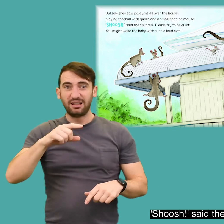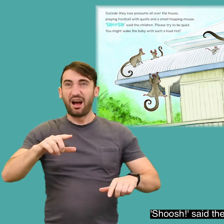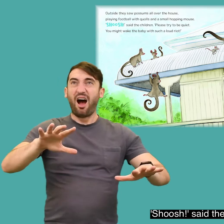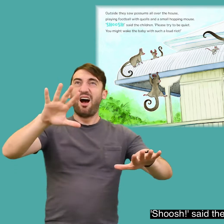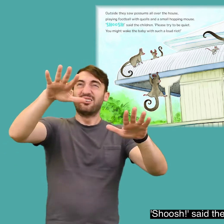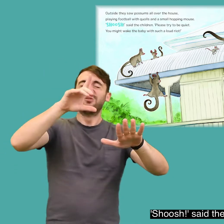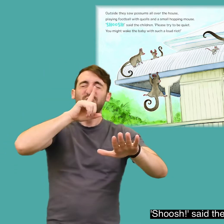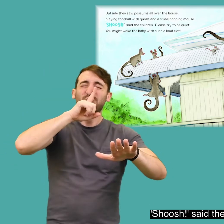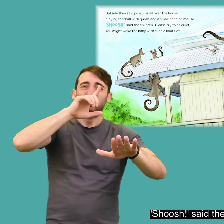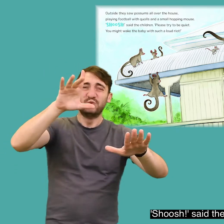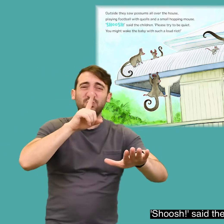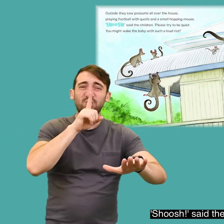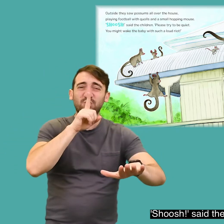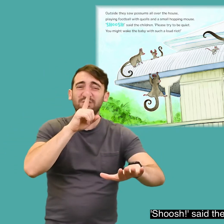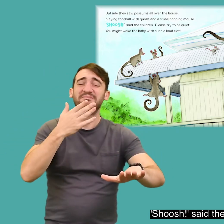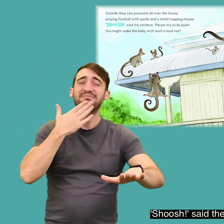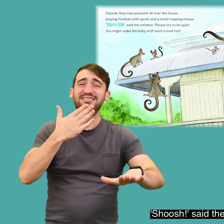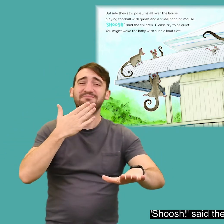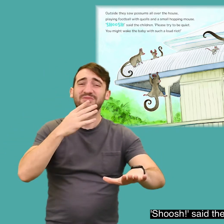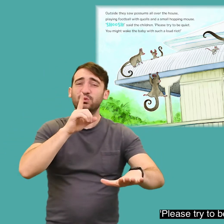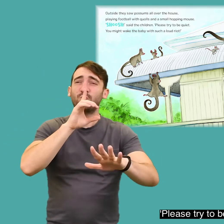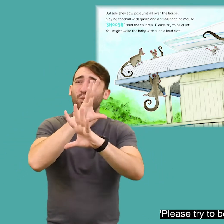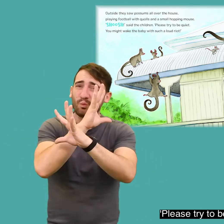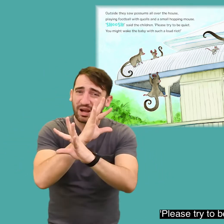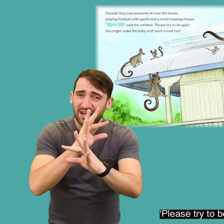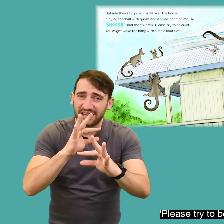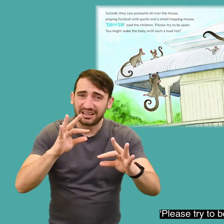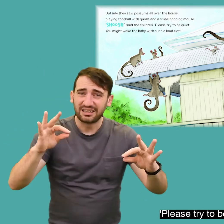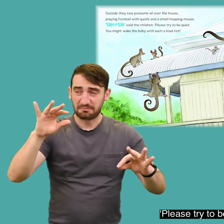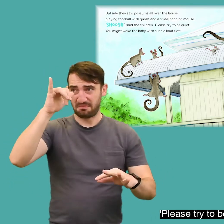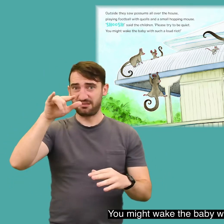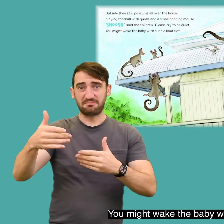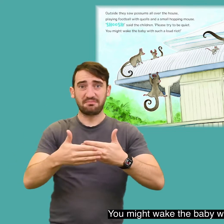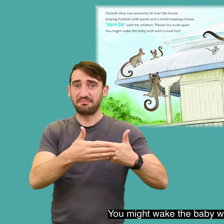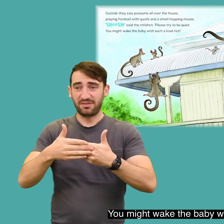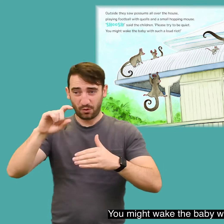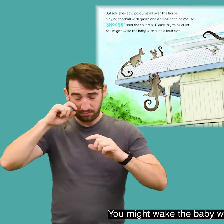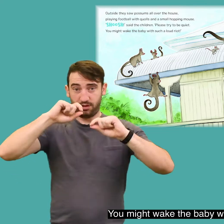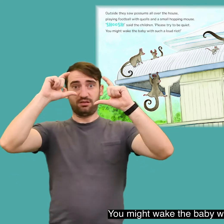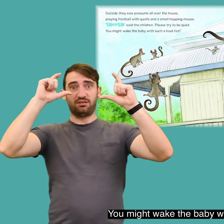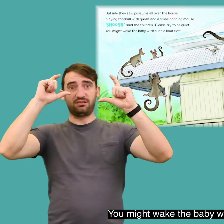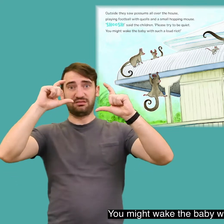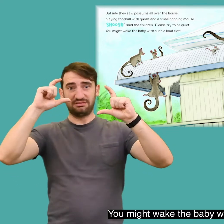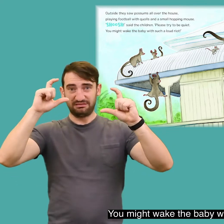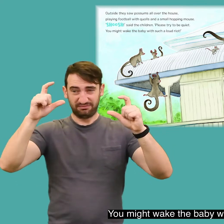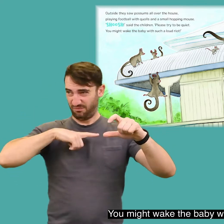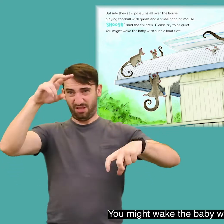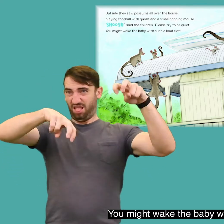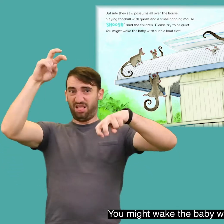Shush. Shush, the children. Please try to be quiet. You might wake the baby with such a loud